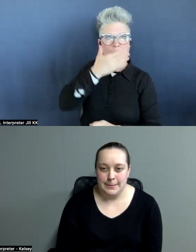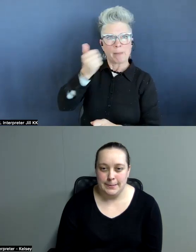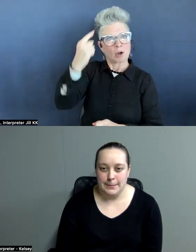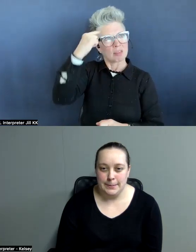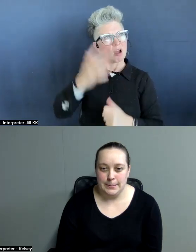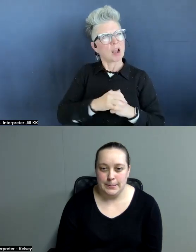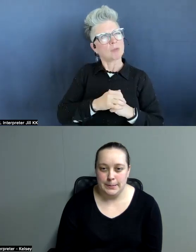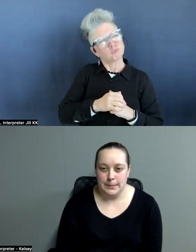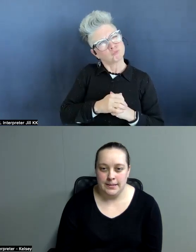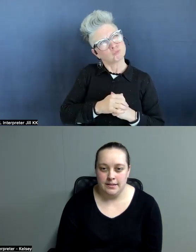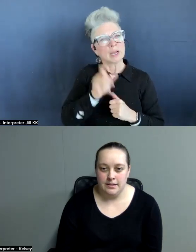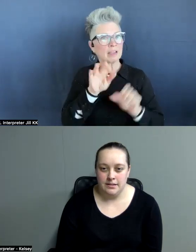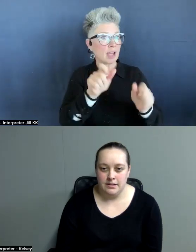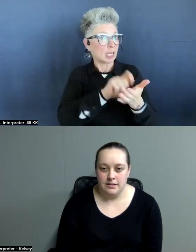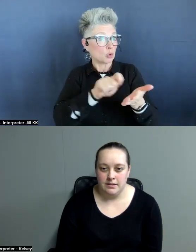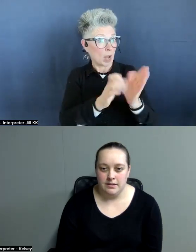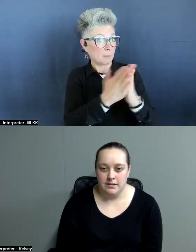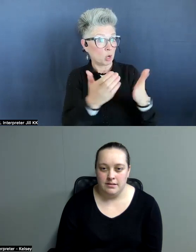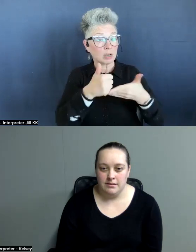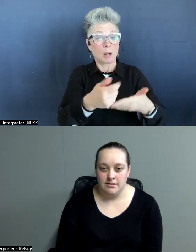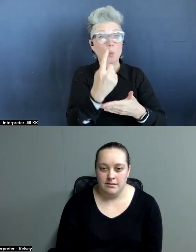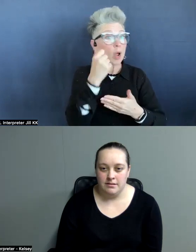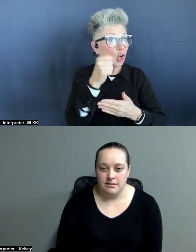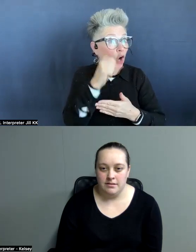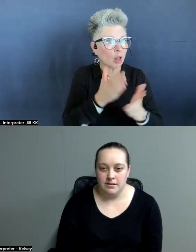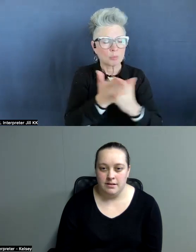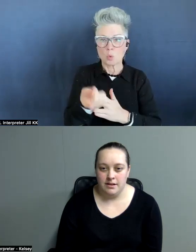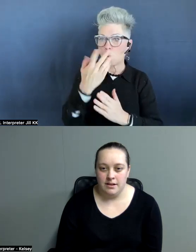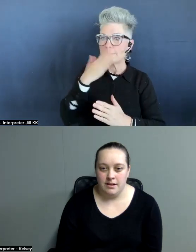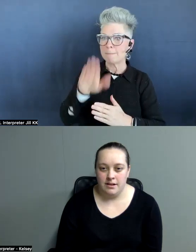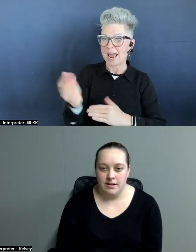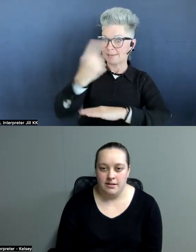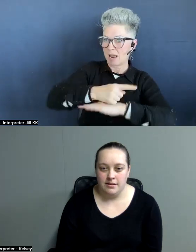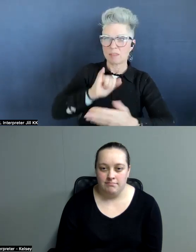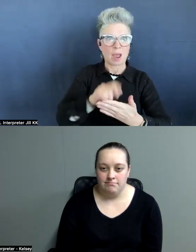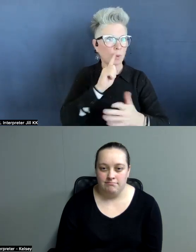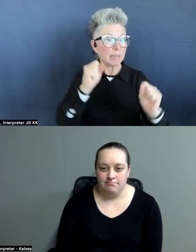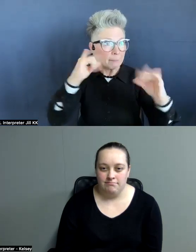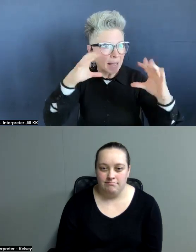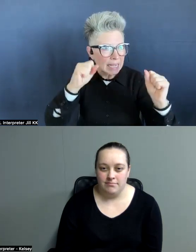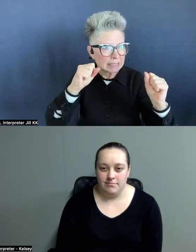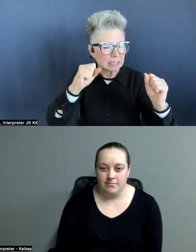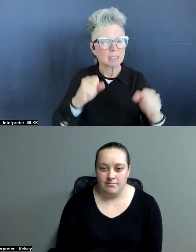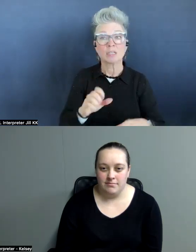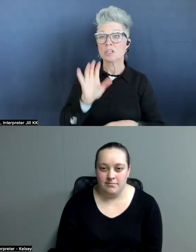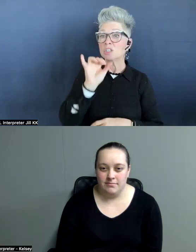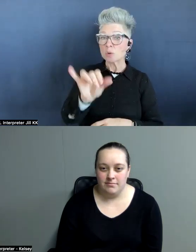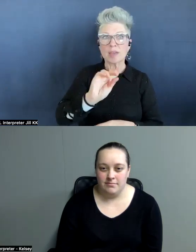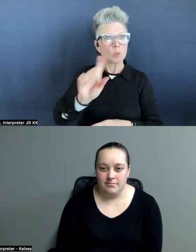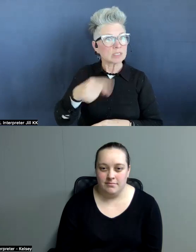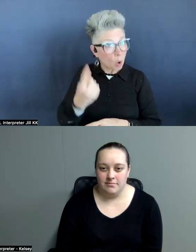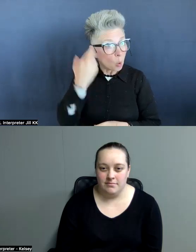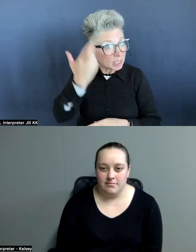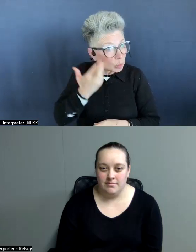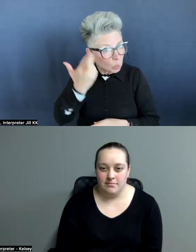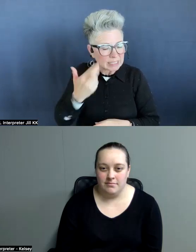a book to help one girl through one bad day, that would be amazing. And so, that was the only reason that I ever